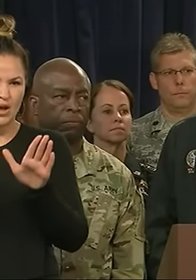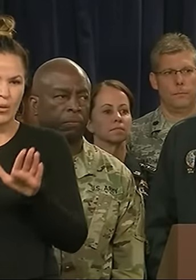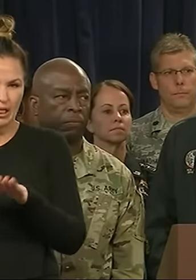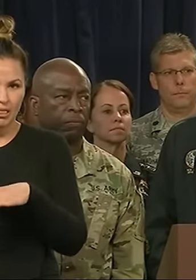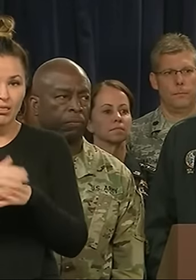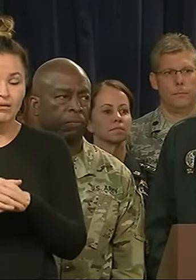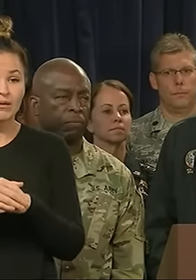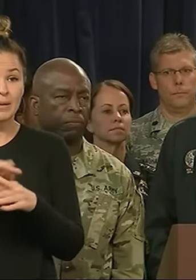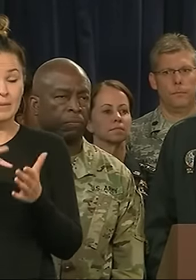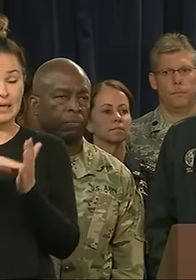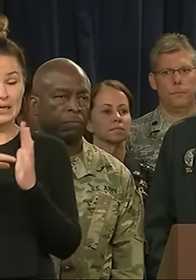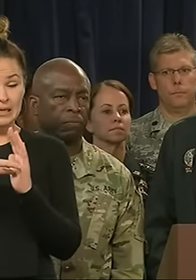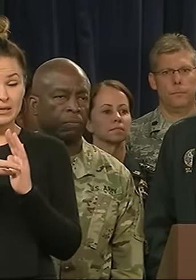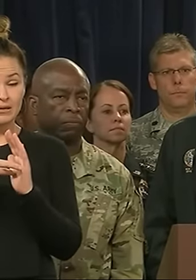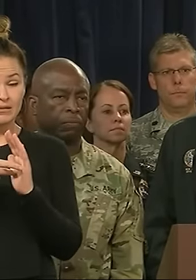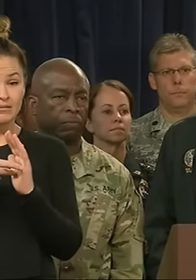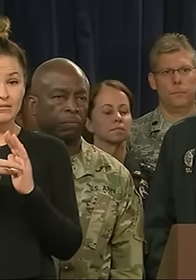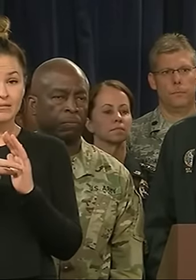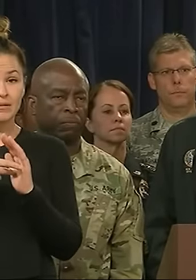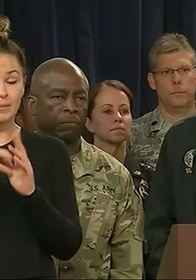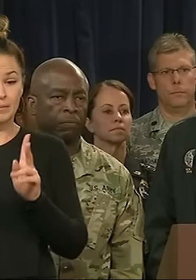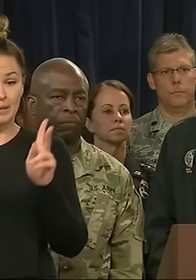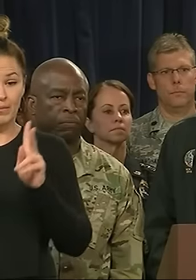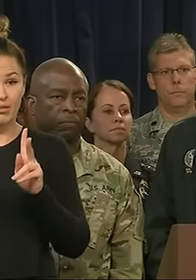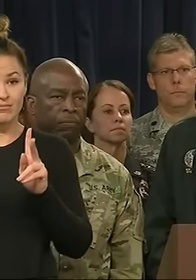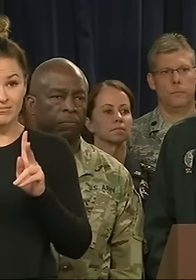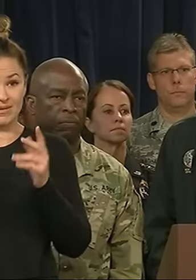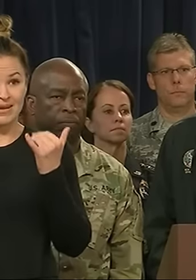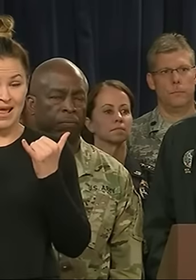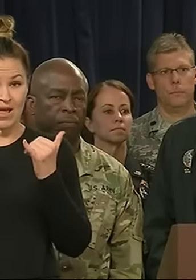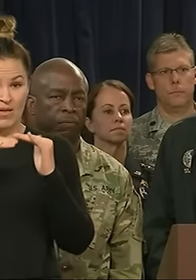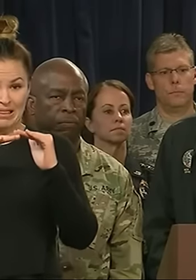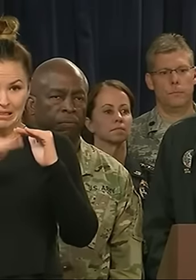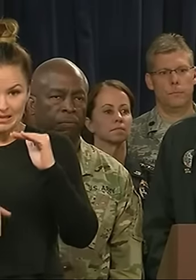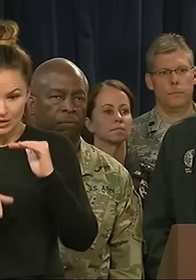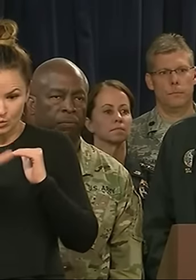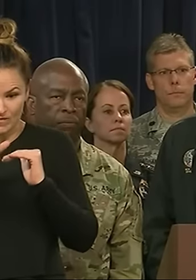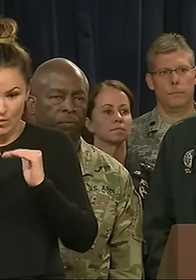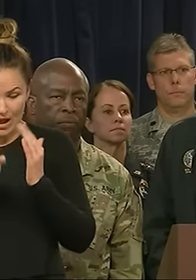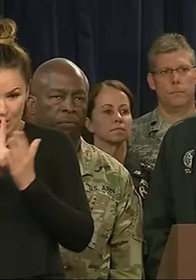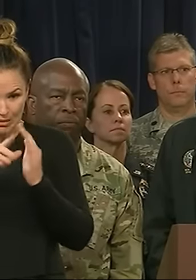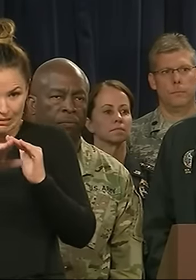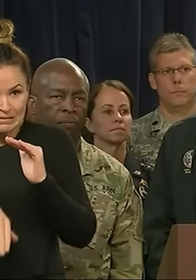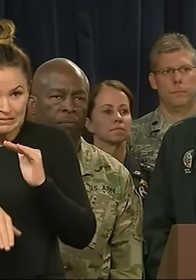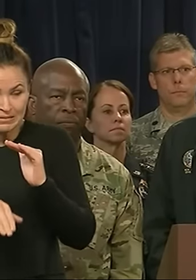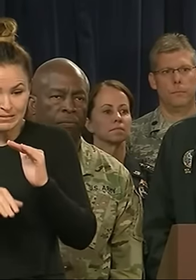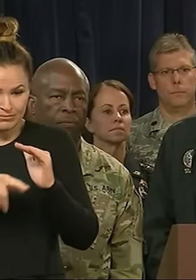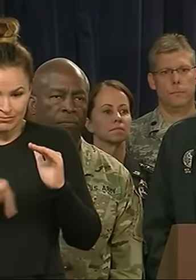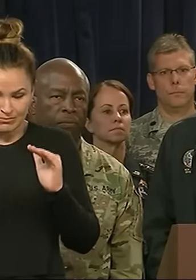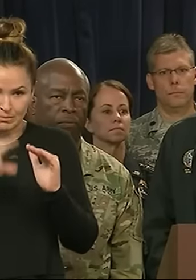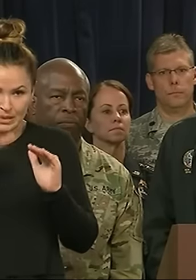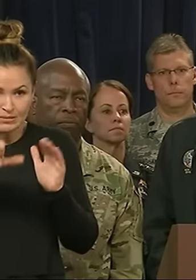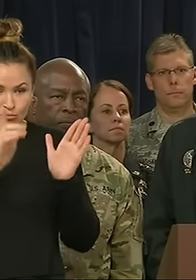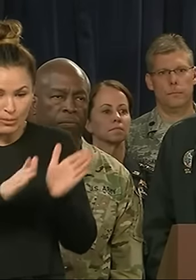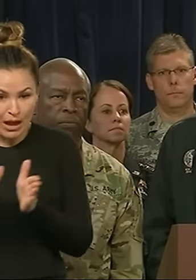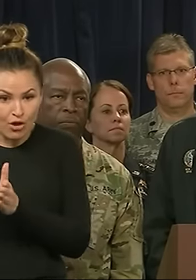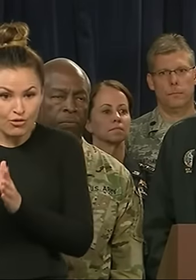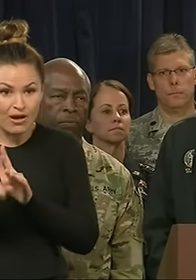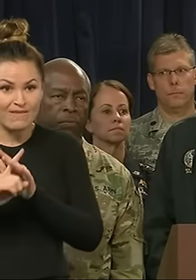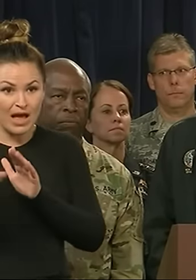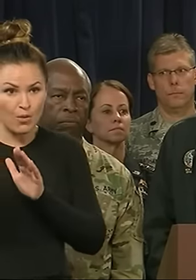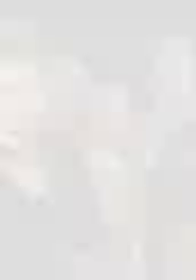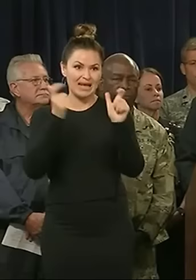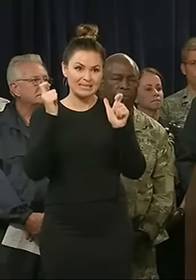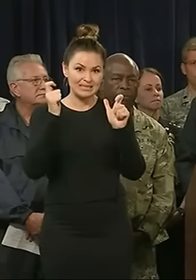That means more than more. That means people have less than 24 hours left to prepare, evacuate and